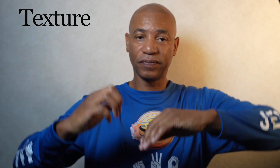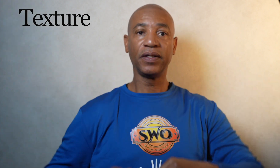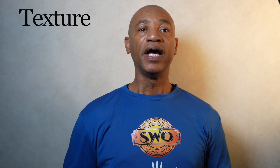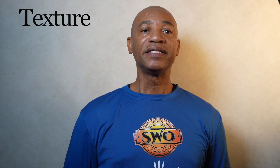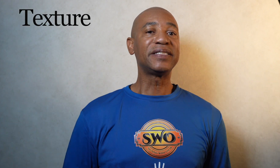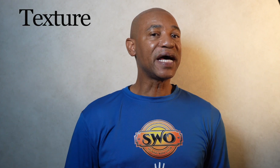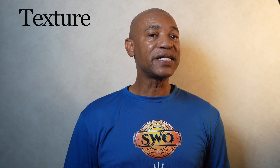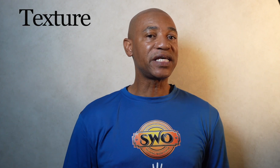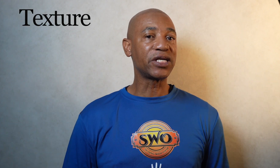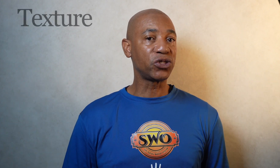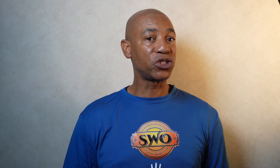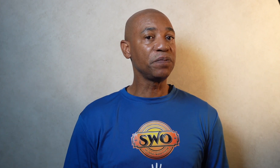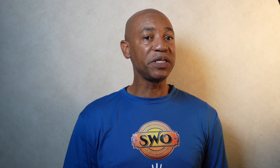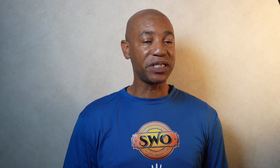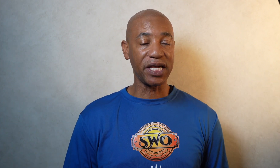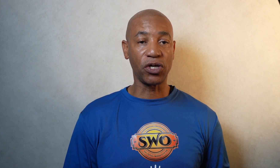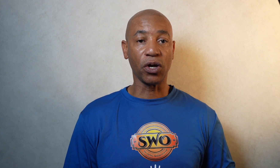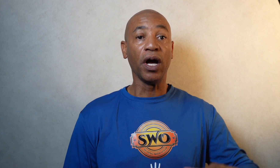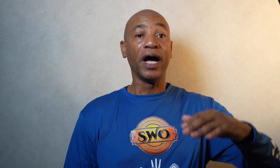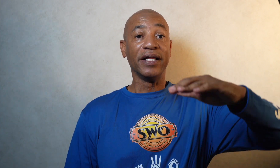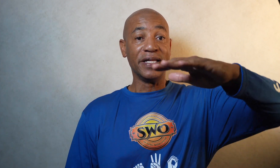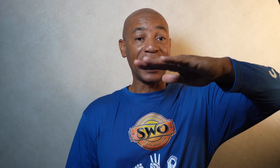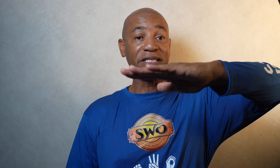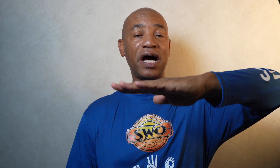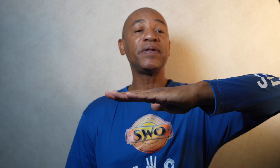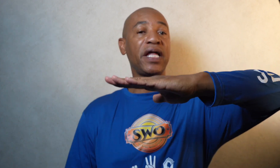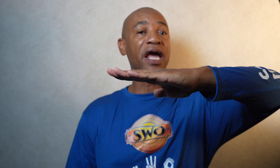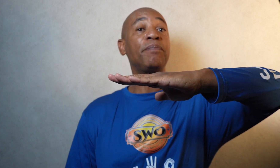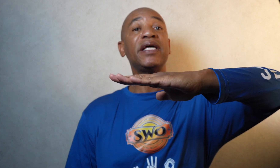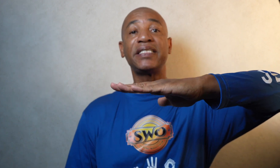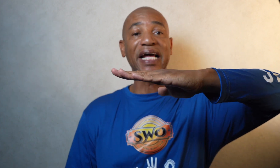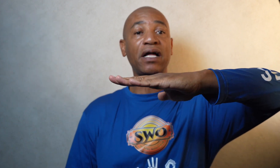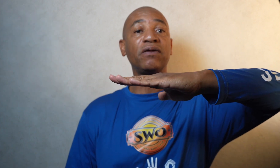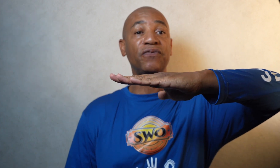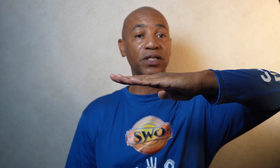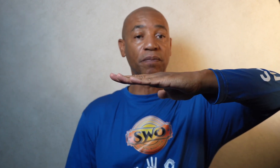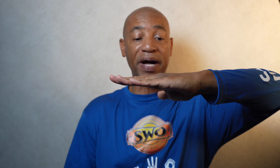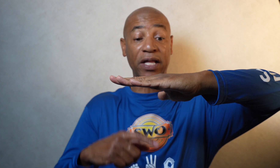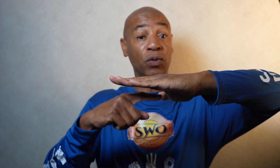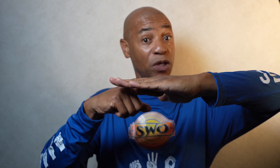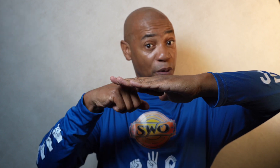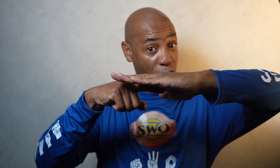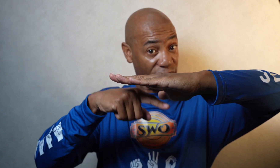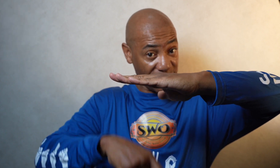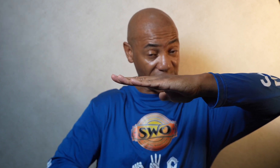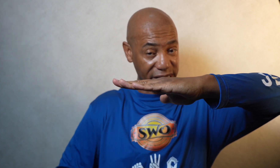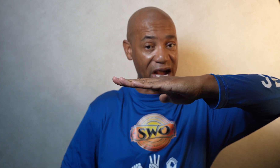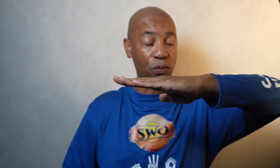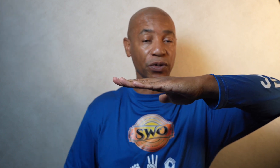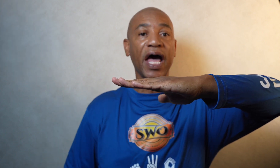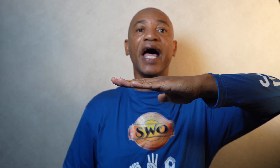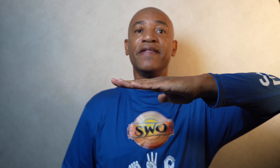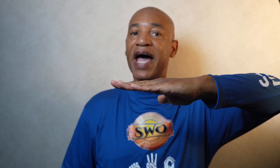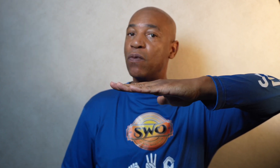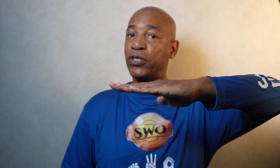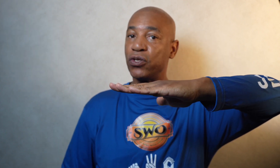To sign texture simply take your non-dominant hand place that out in front of the body with the palm facing downward. Now with your